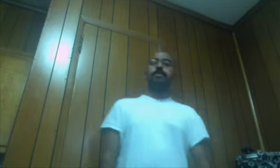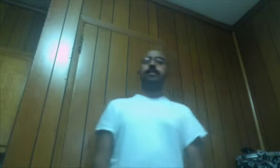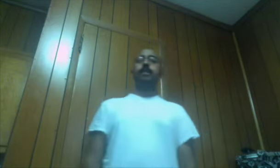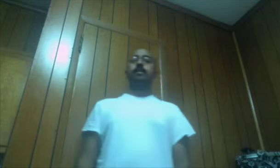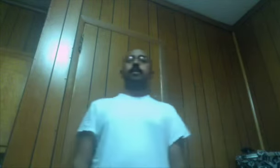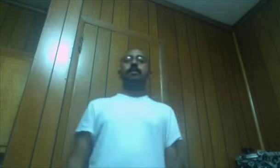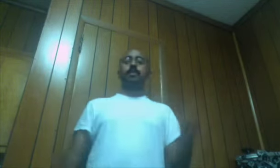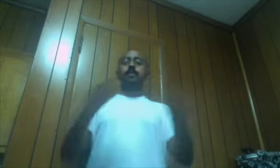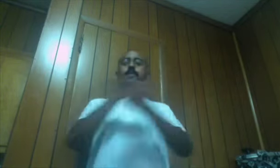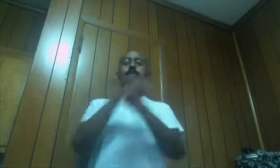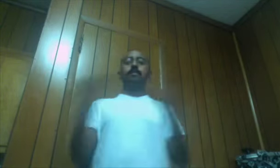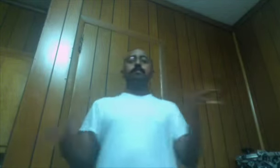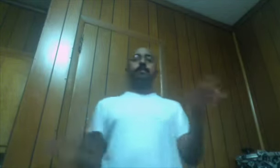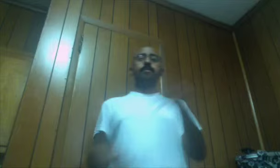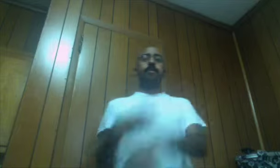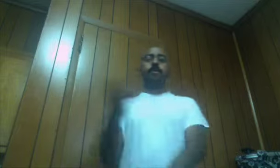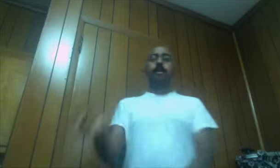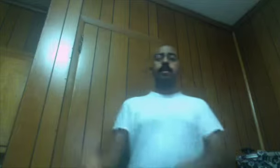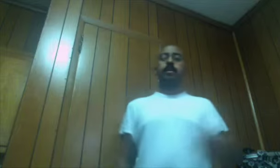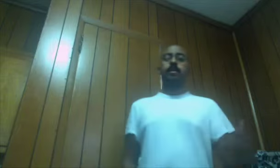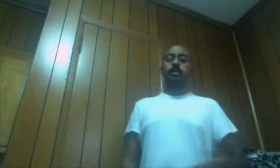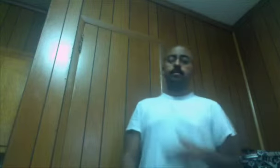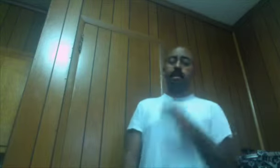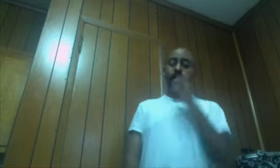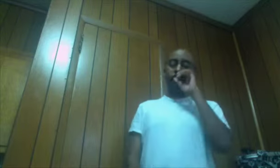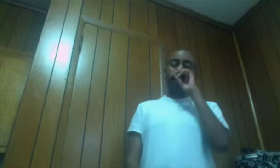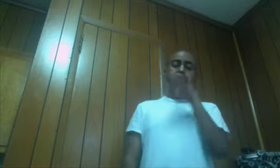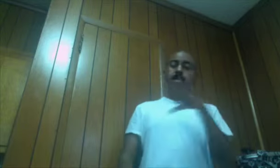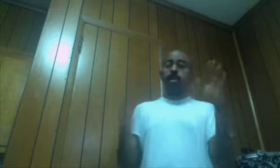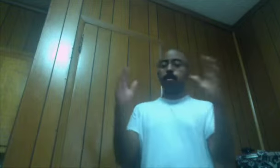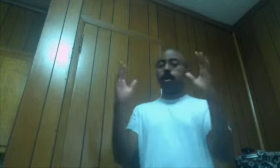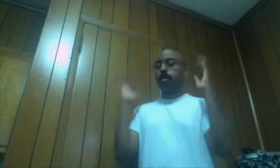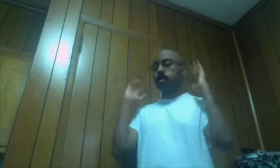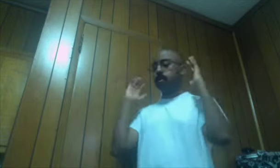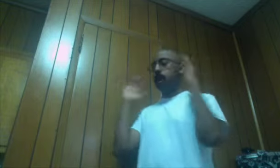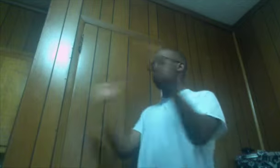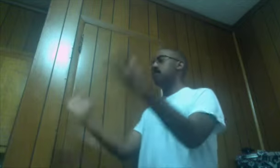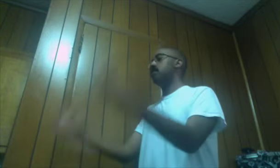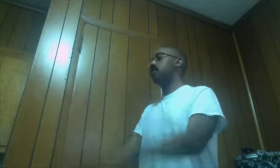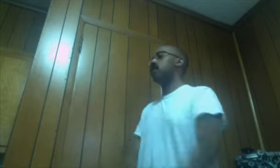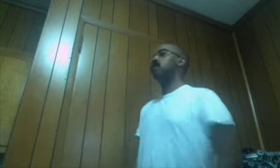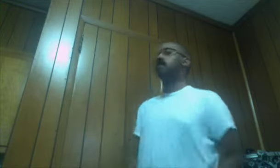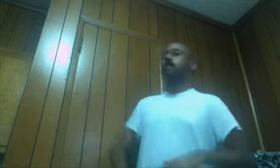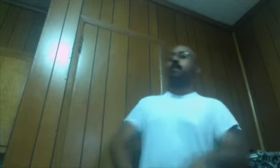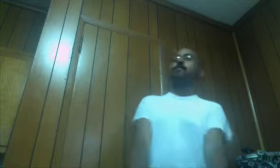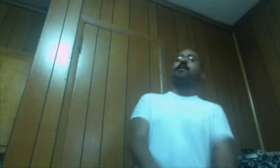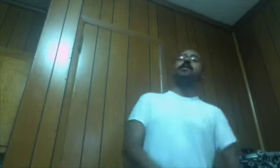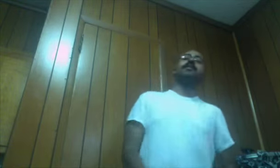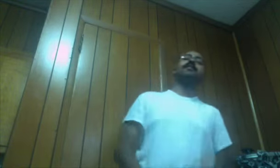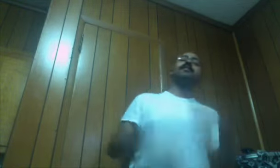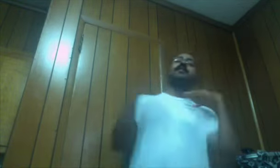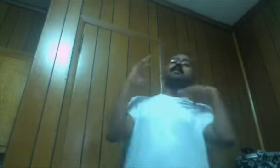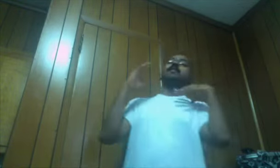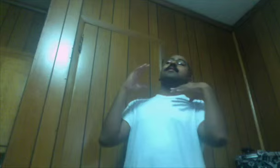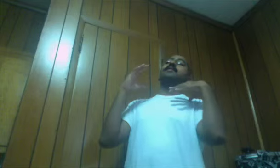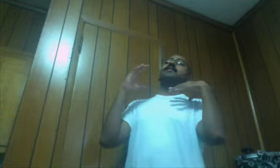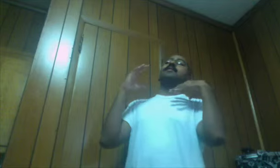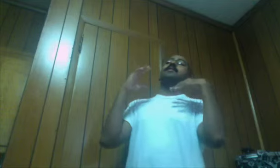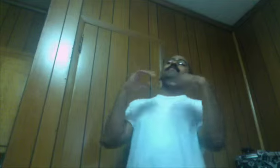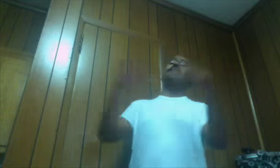Translated it Switched to one purpose Or not To make it easier But either way Kakujo Yuko That's the main character Bouts